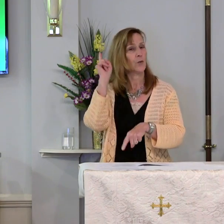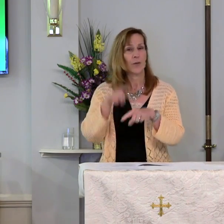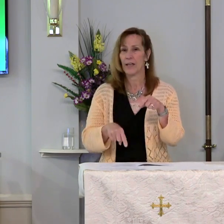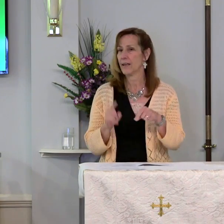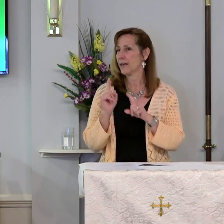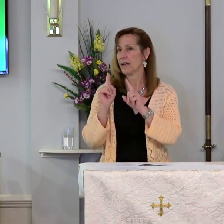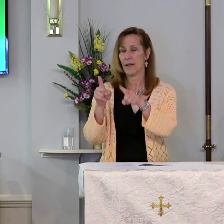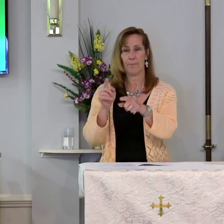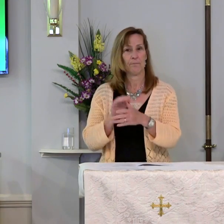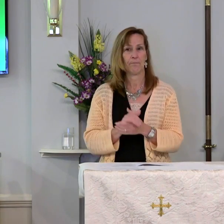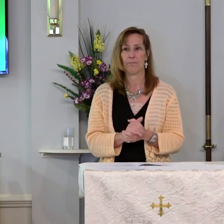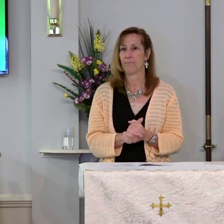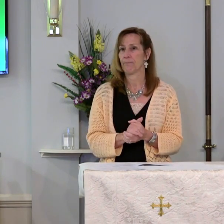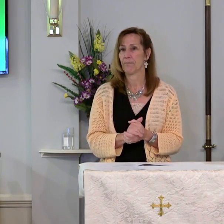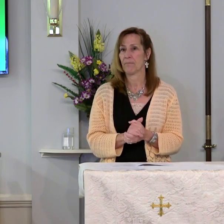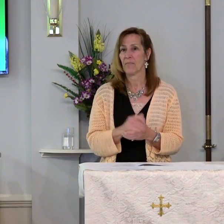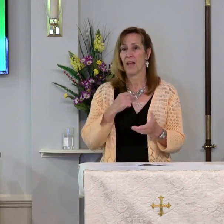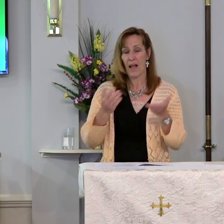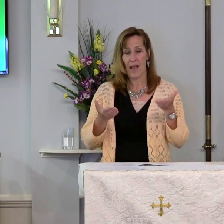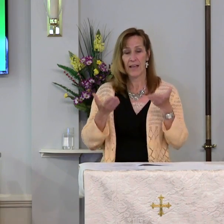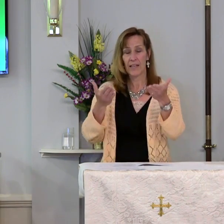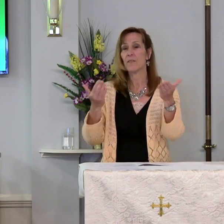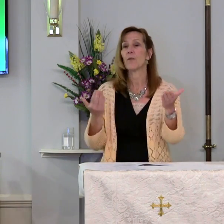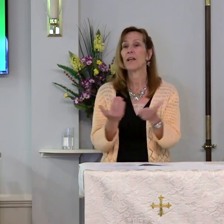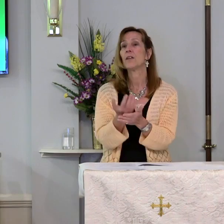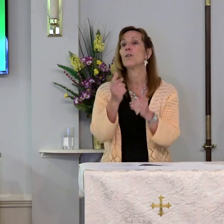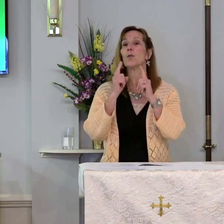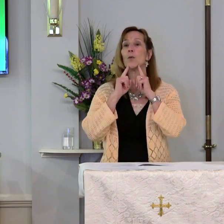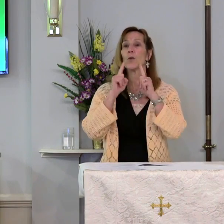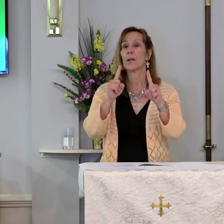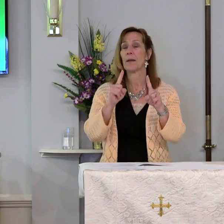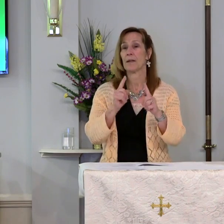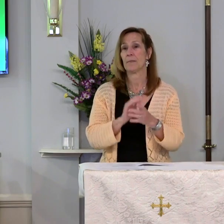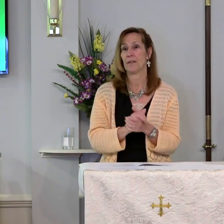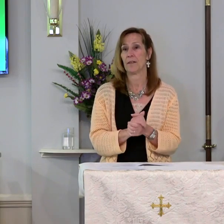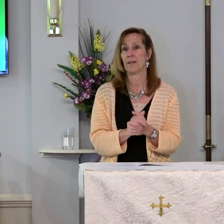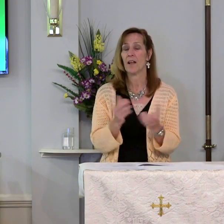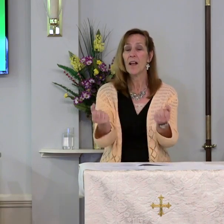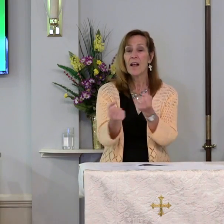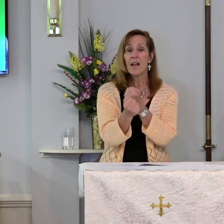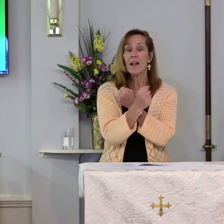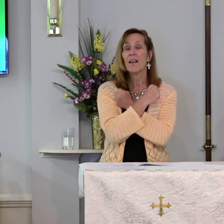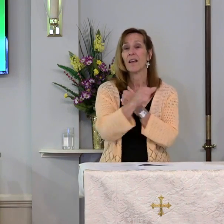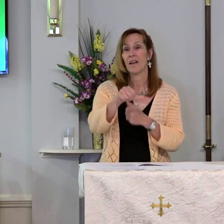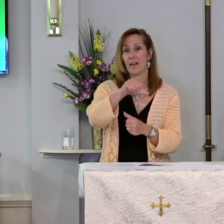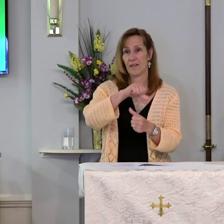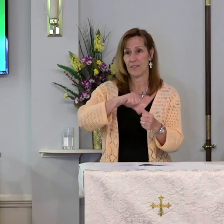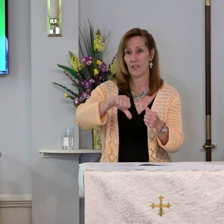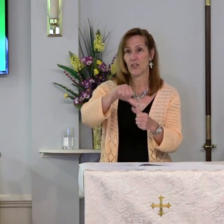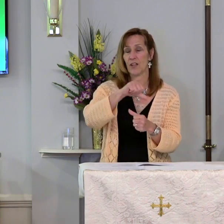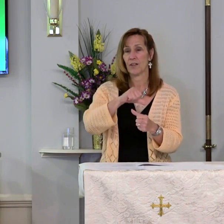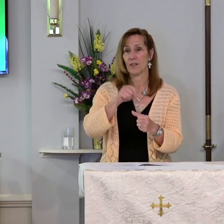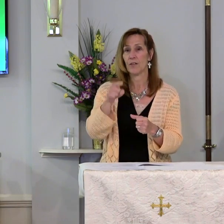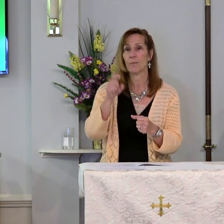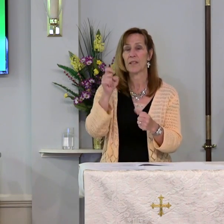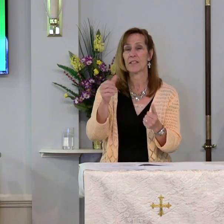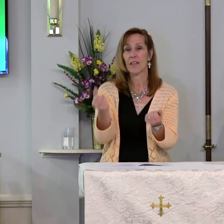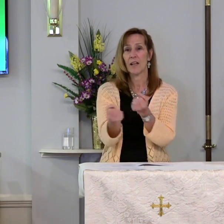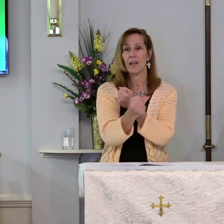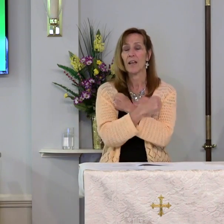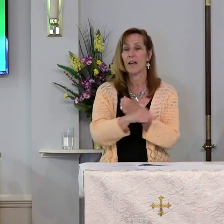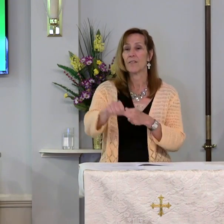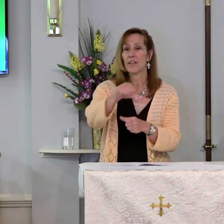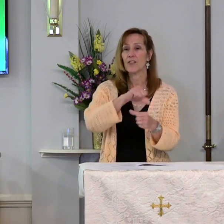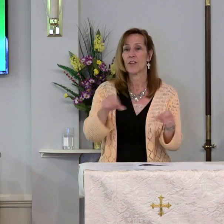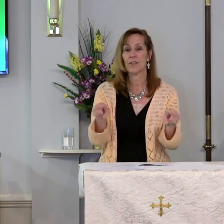come. I give you a new commandment. Love each other. You must love each